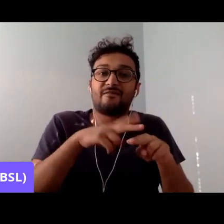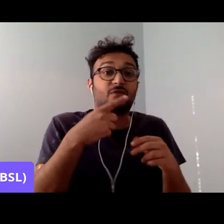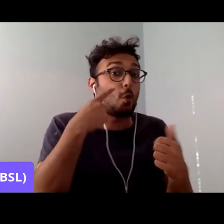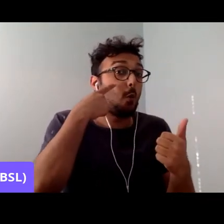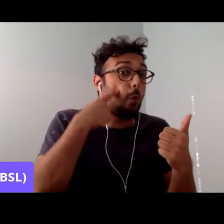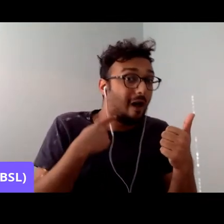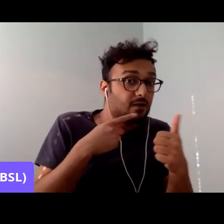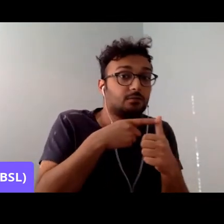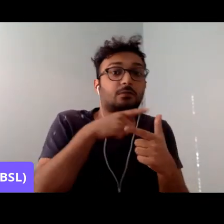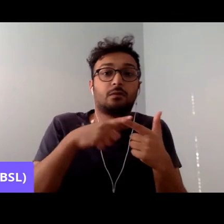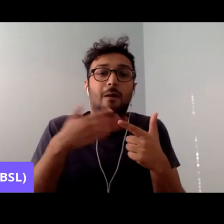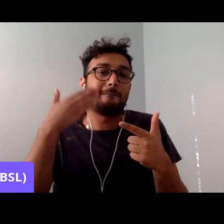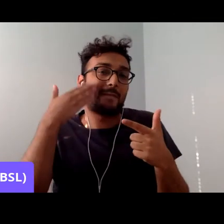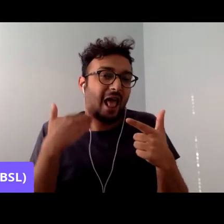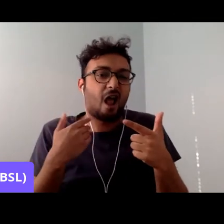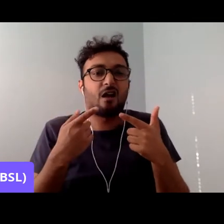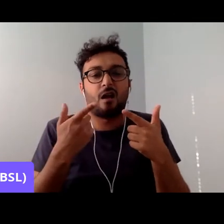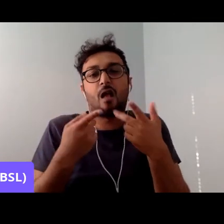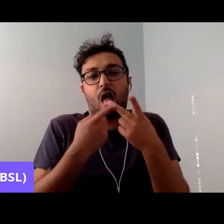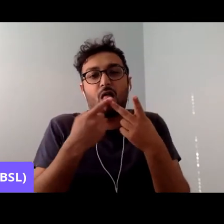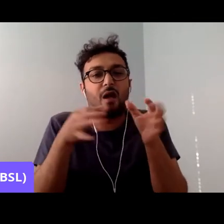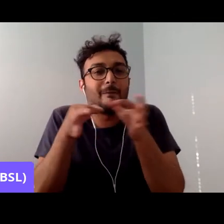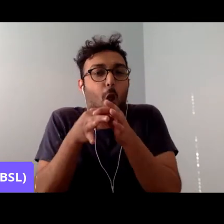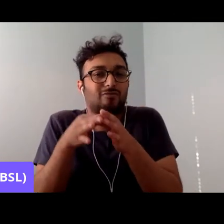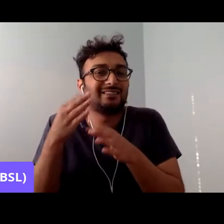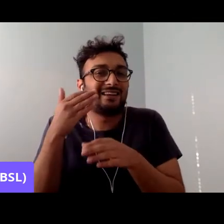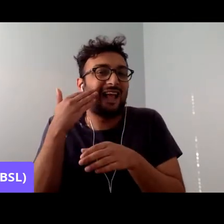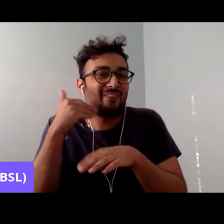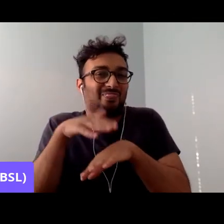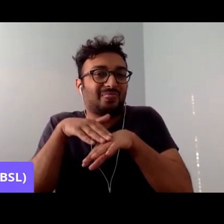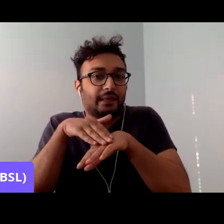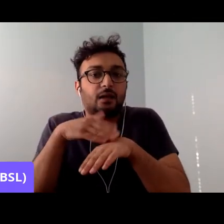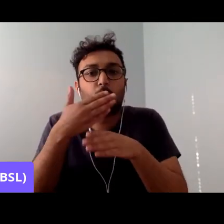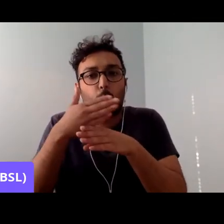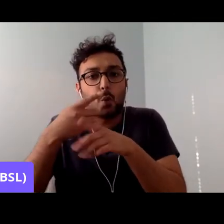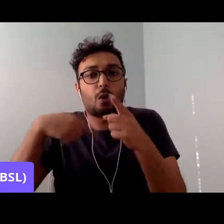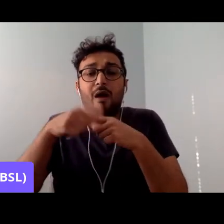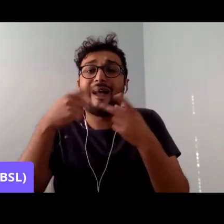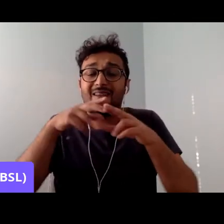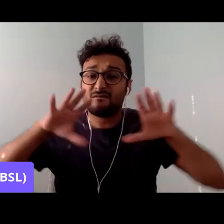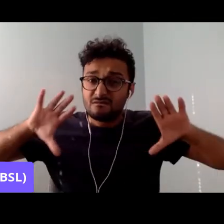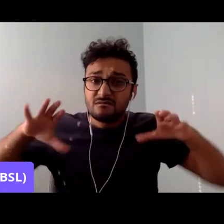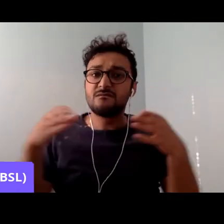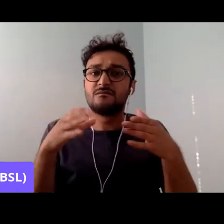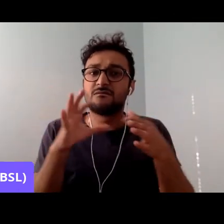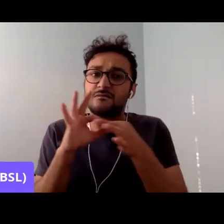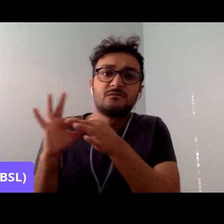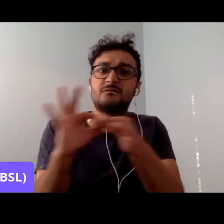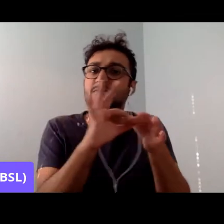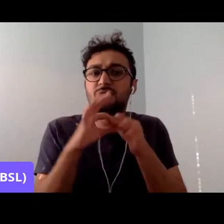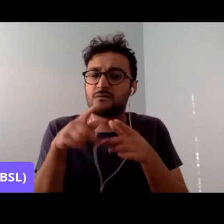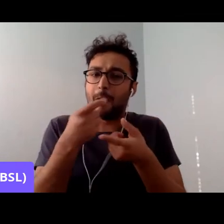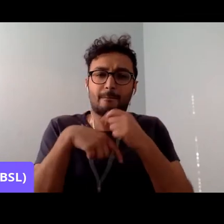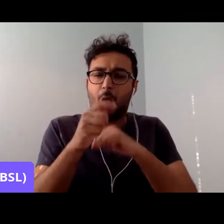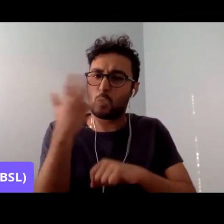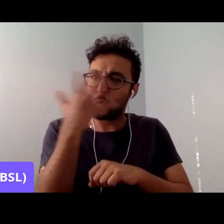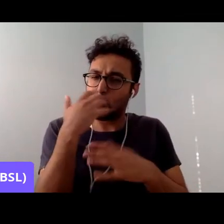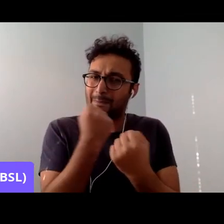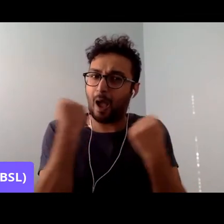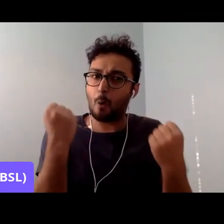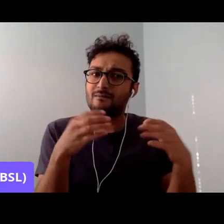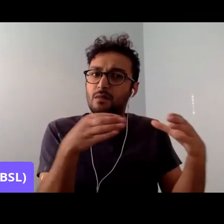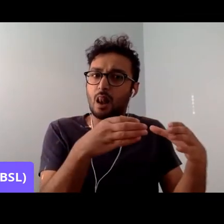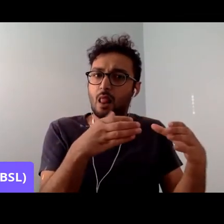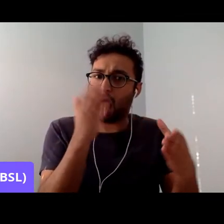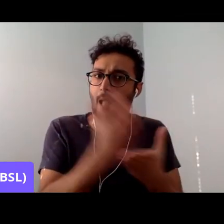workers stand shoulder to shoulder. So we're not talking about something new, something which goes